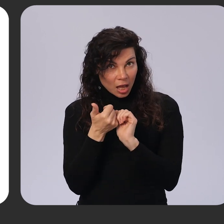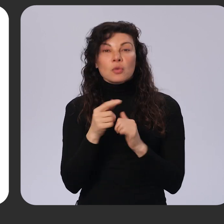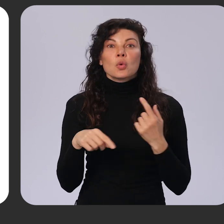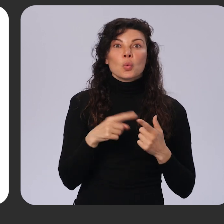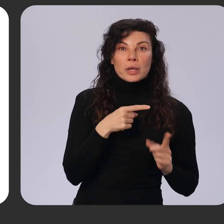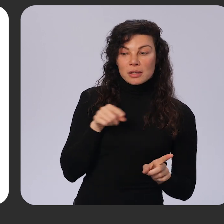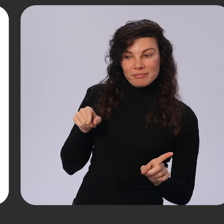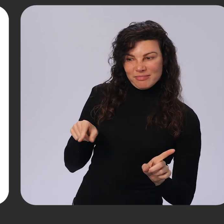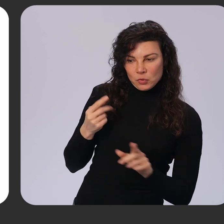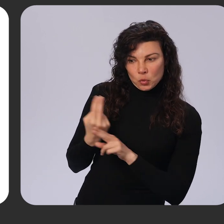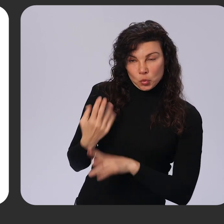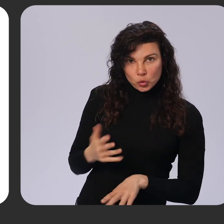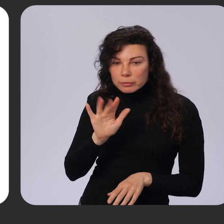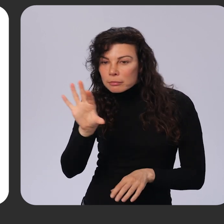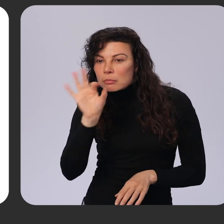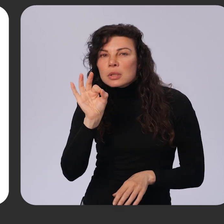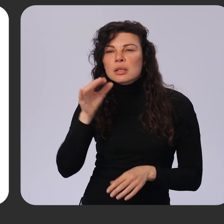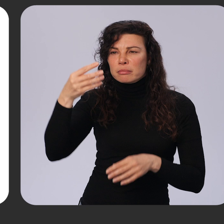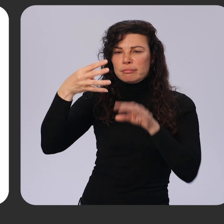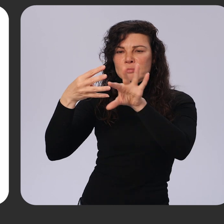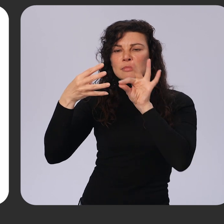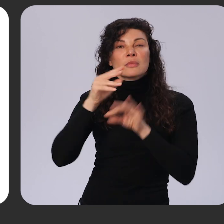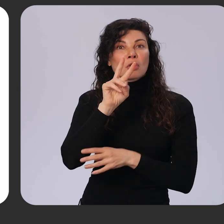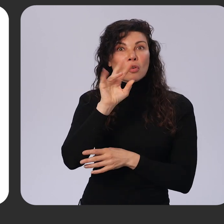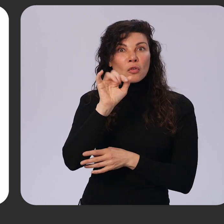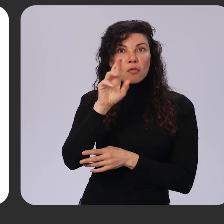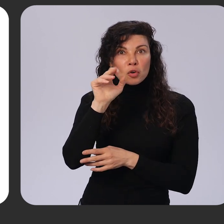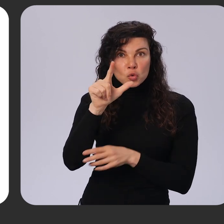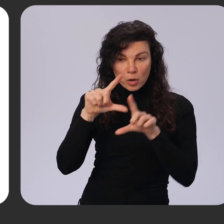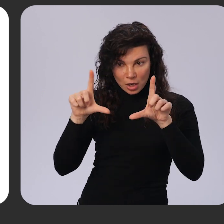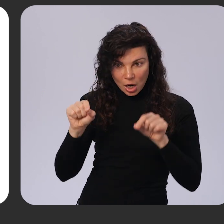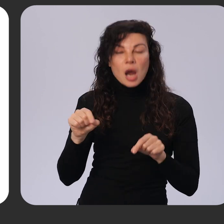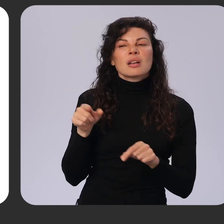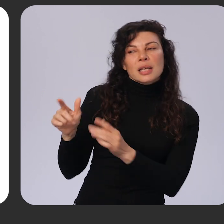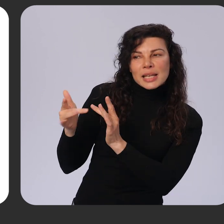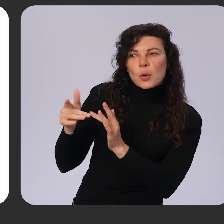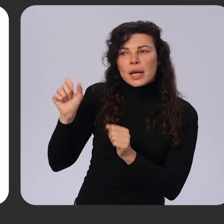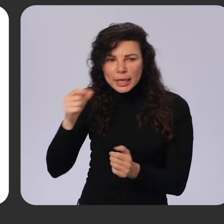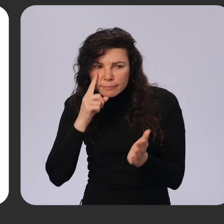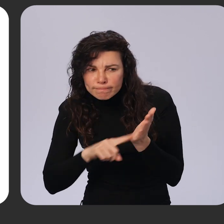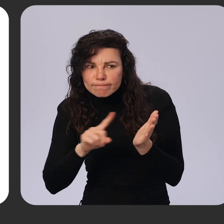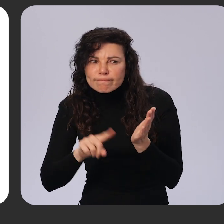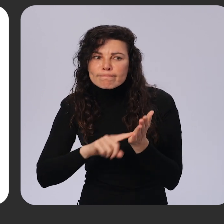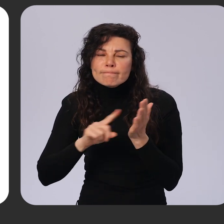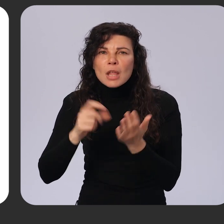is selected at checkout, the network or the issuer can perform their own risk-based authentication. For example,